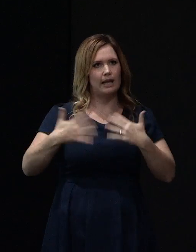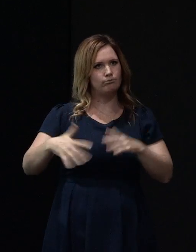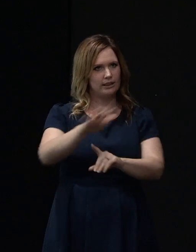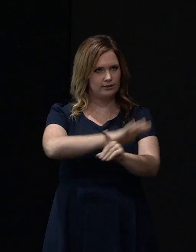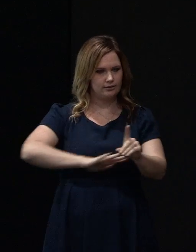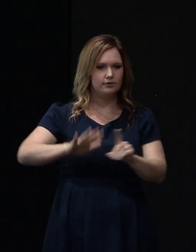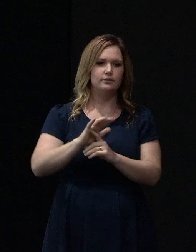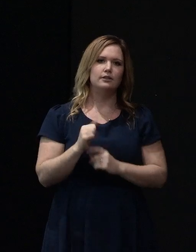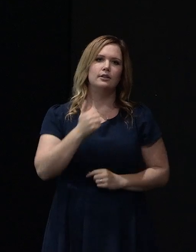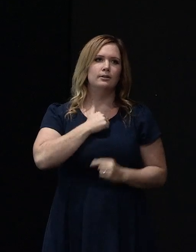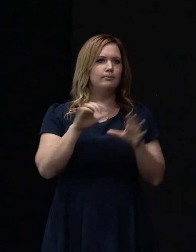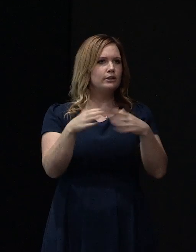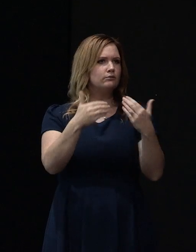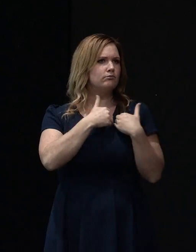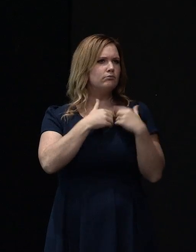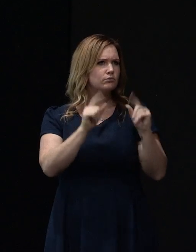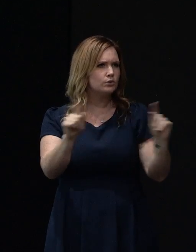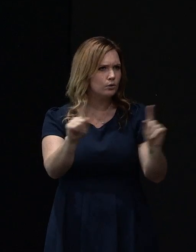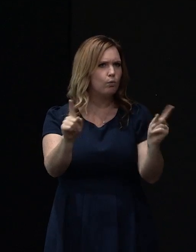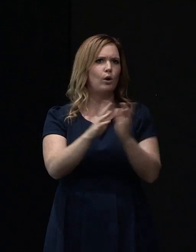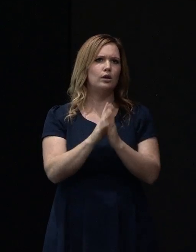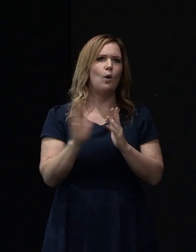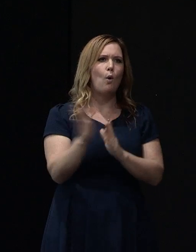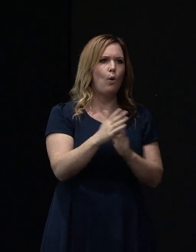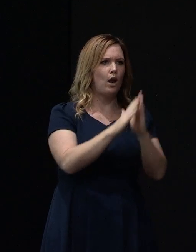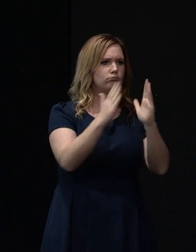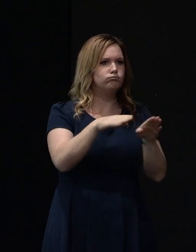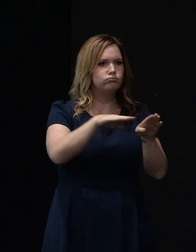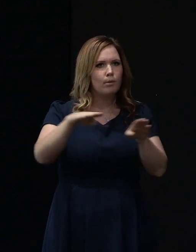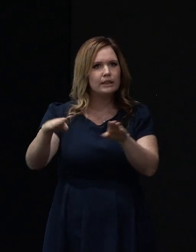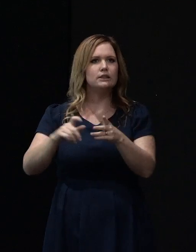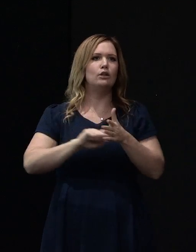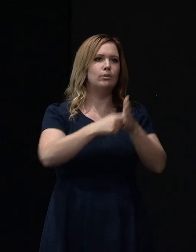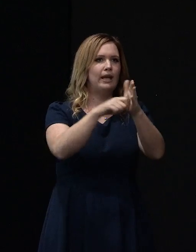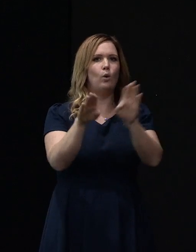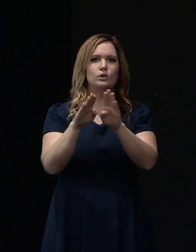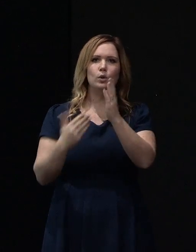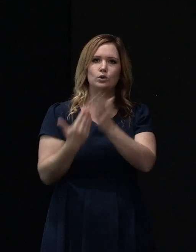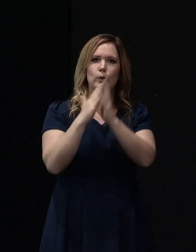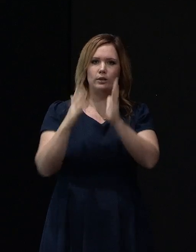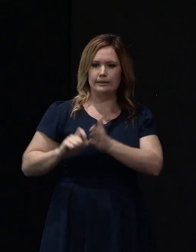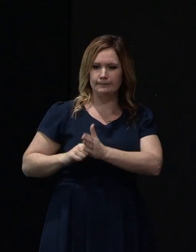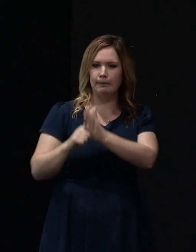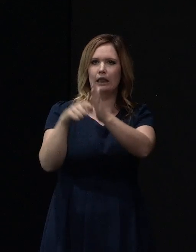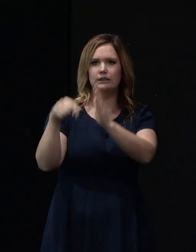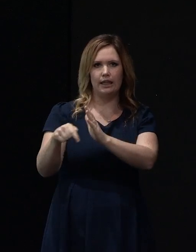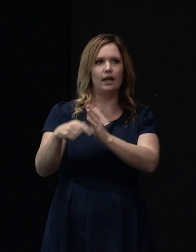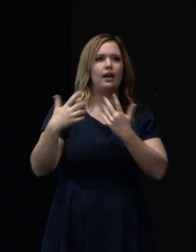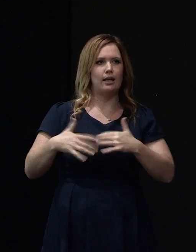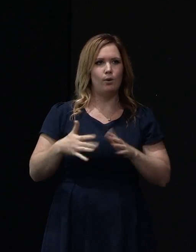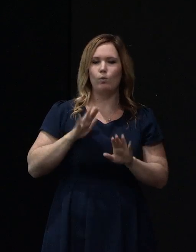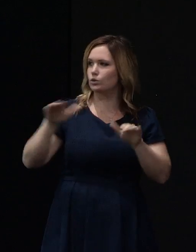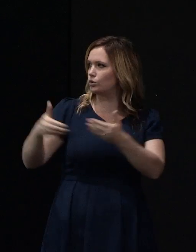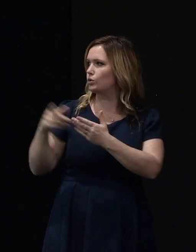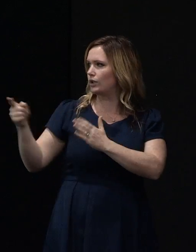My team is responsible for getting all our properties repaired and for building all our new houses in Canterbury. I'd like to introduce